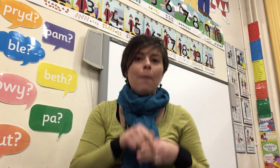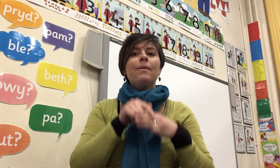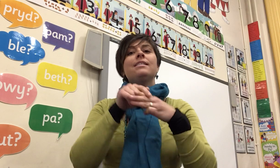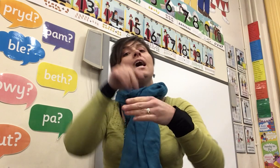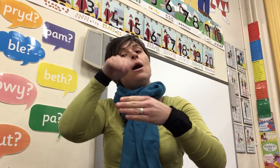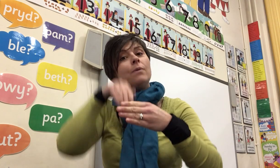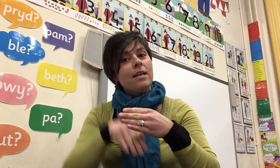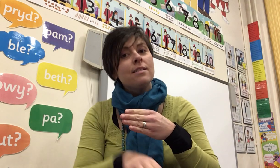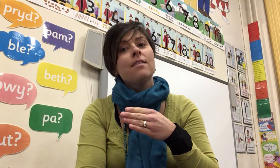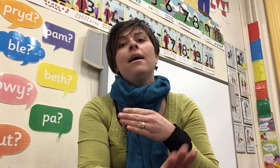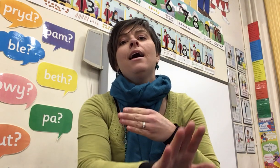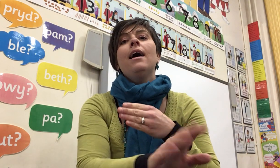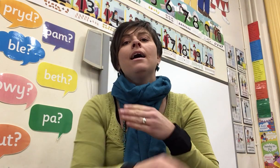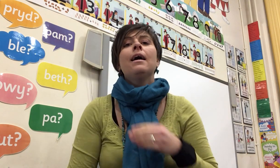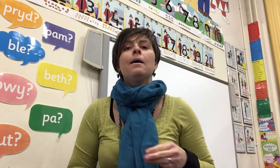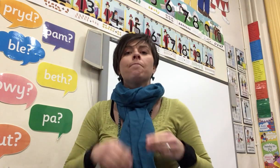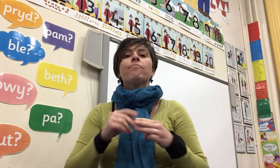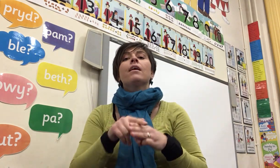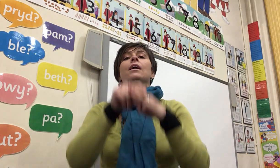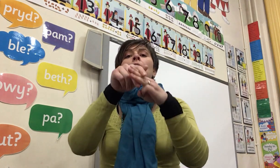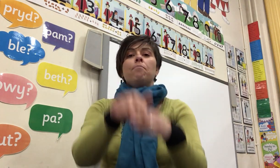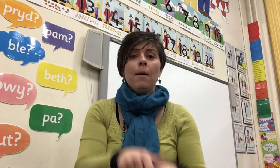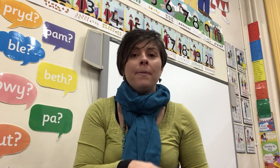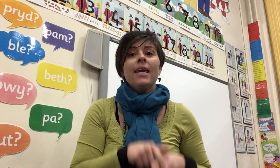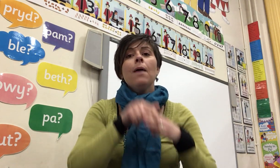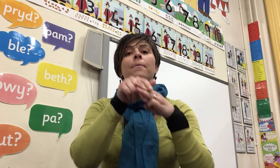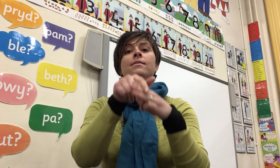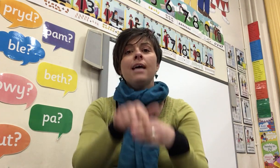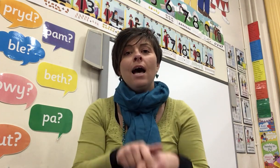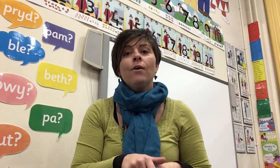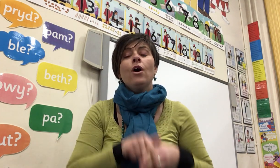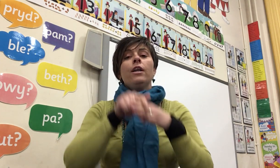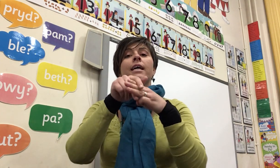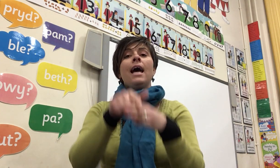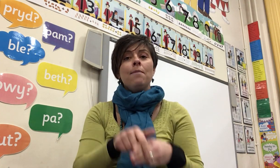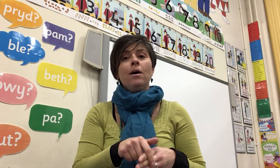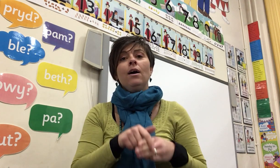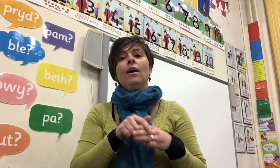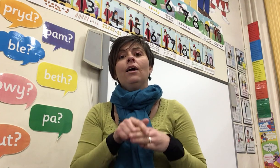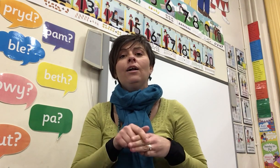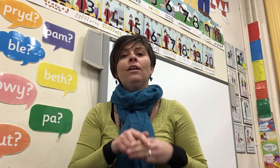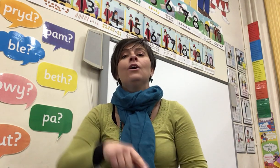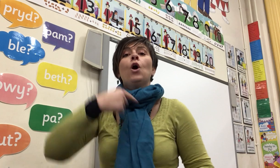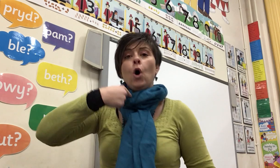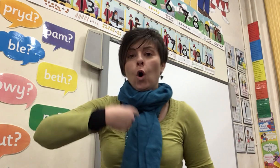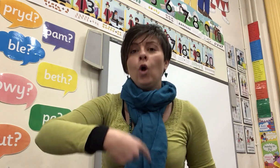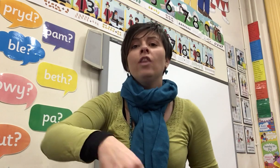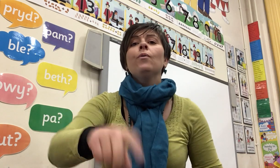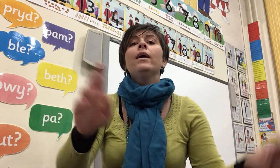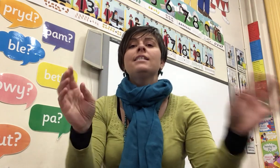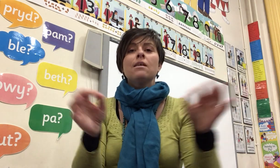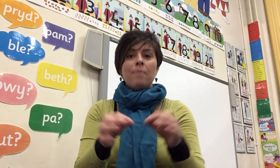up and down under them. Bumping up and down on a camel, all the way to